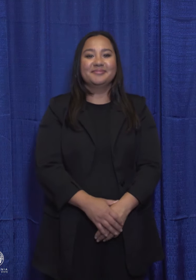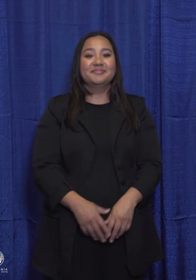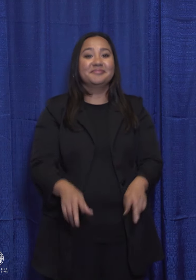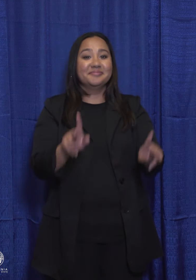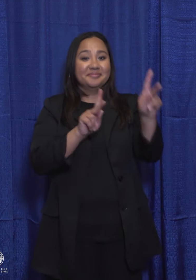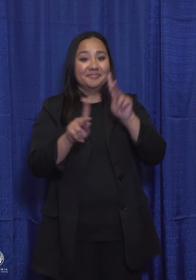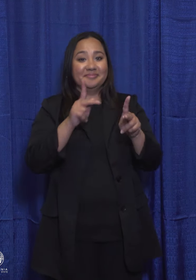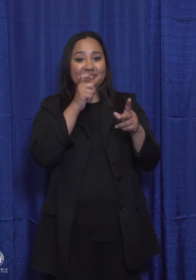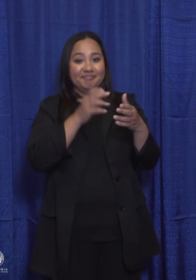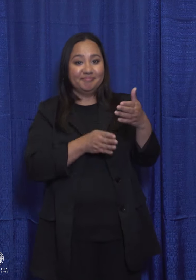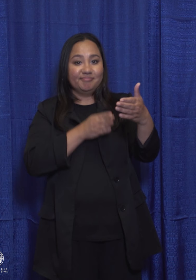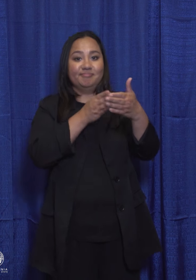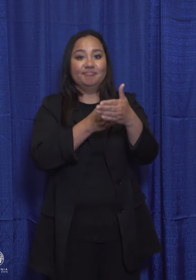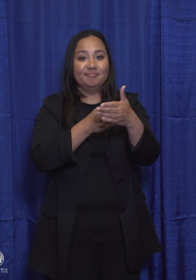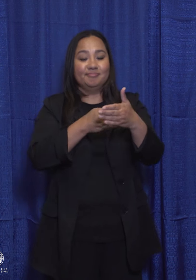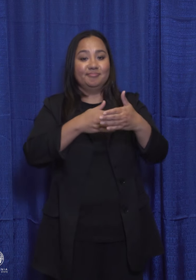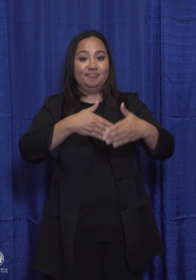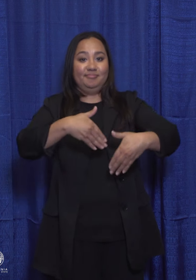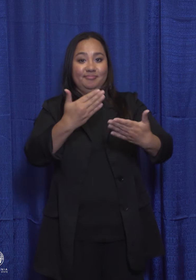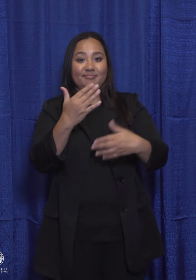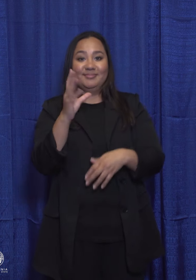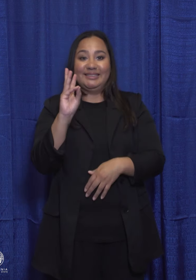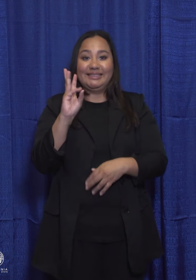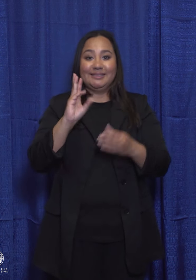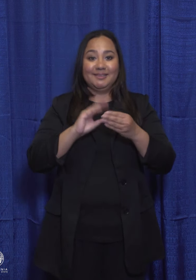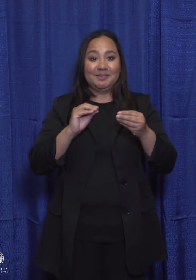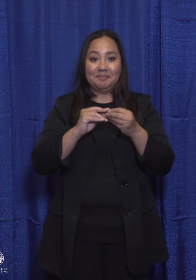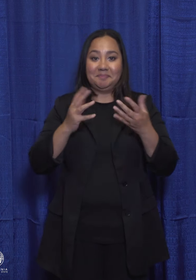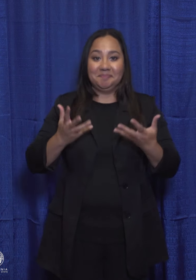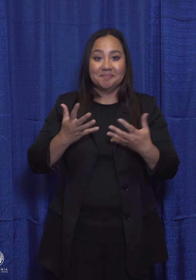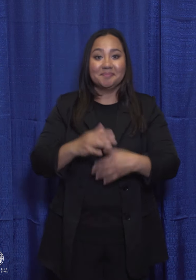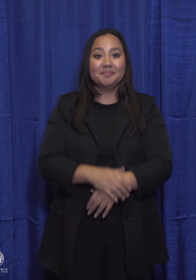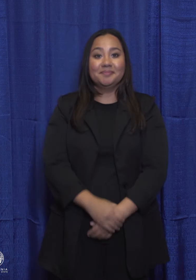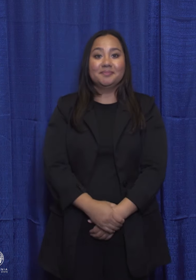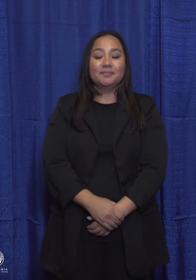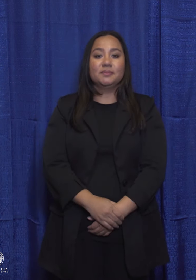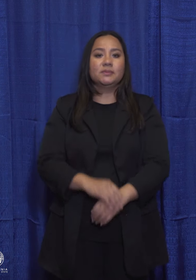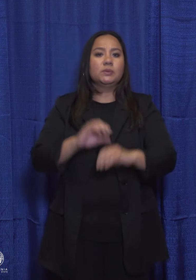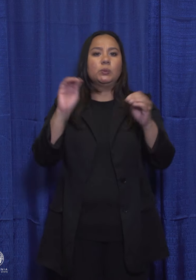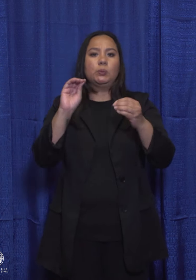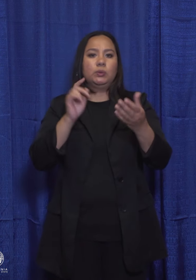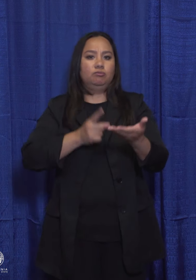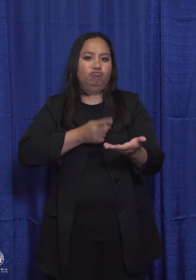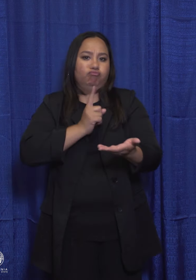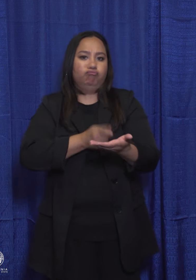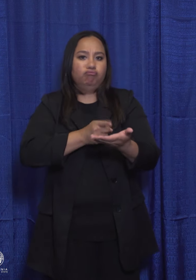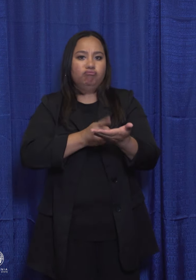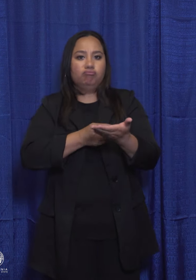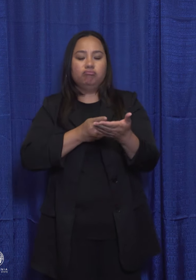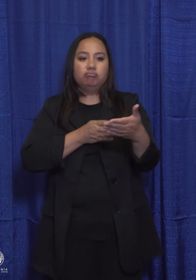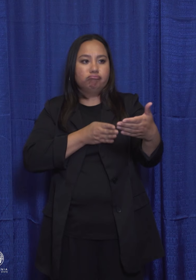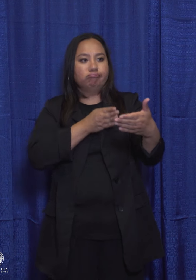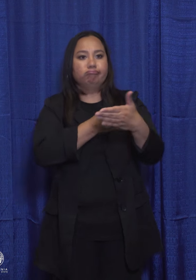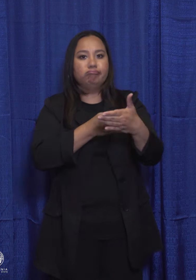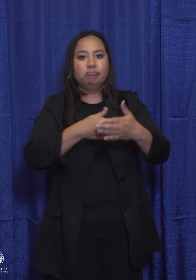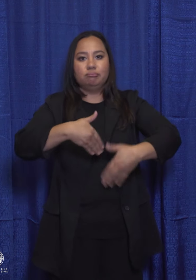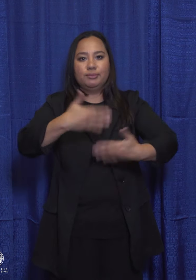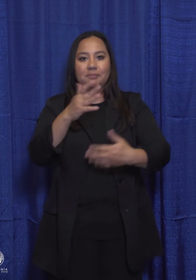Proposition that oppose Prop 6 say... No argument against Proposition 6 was